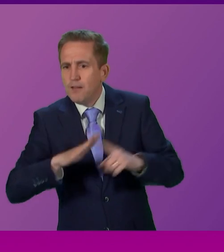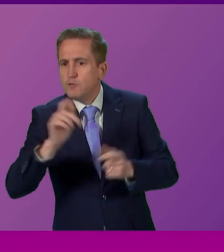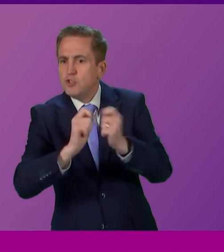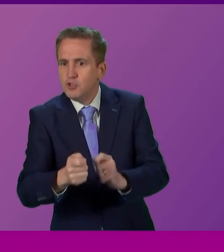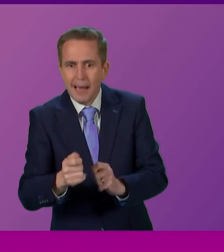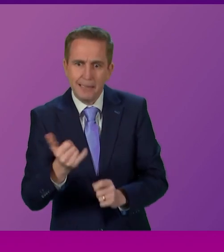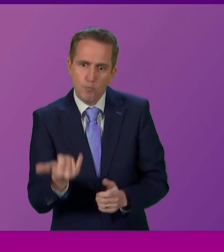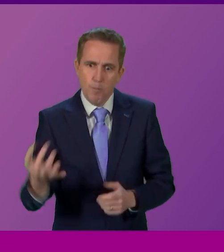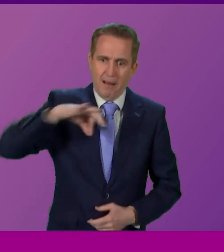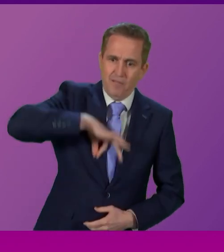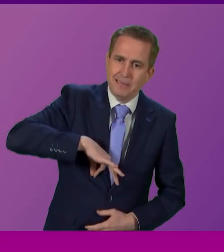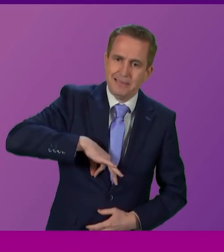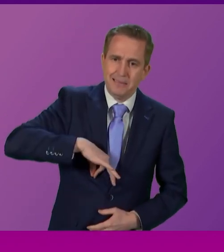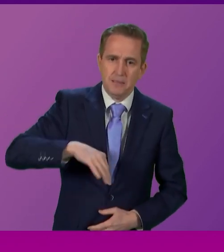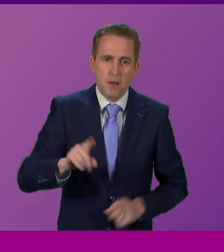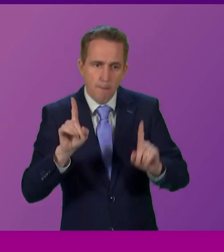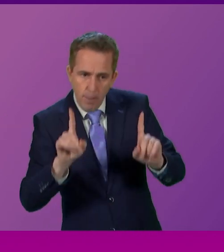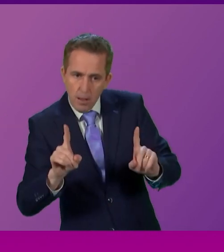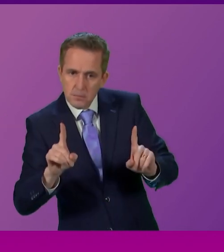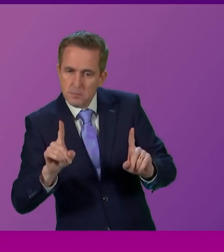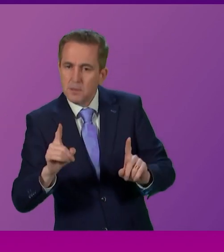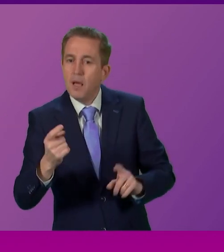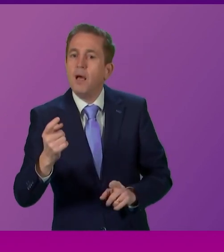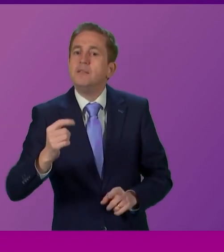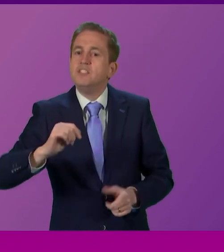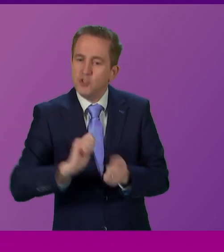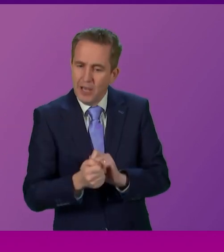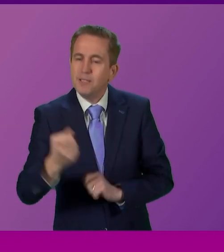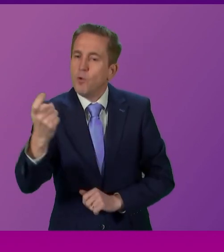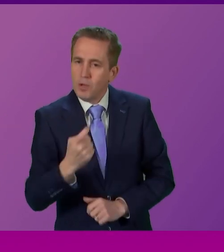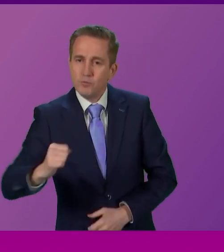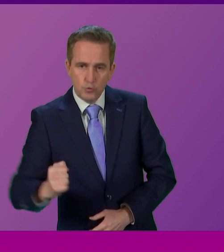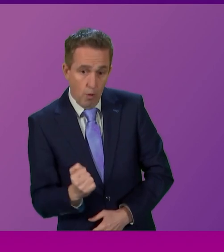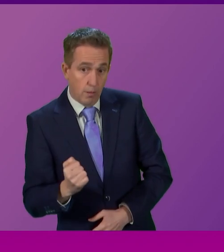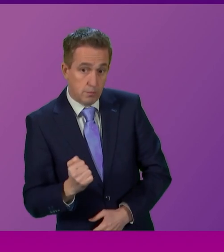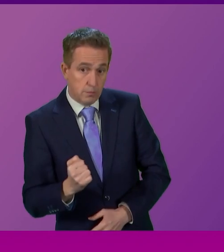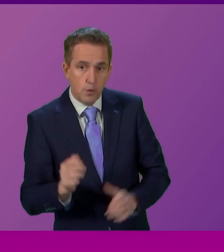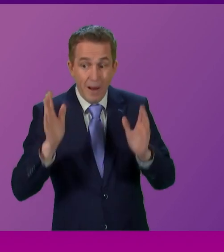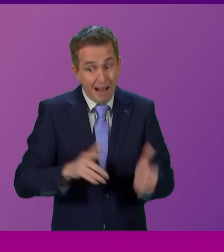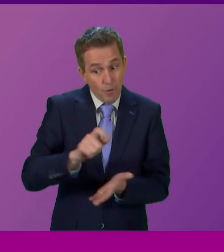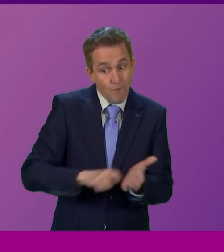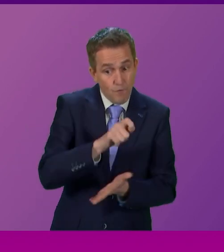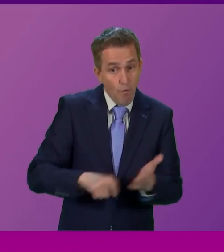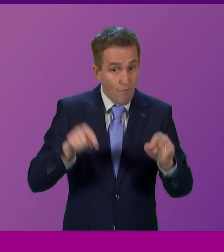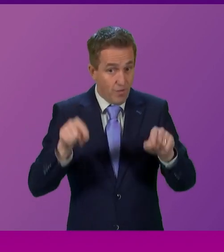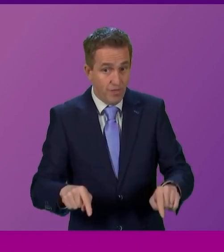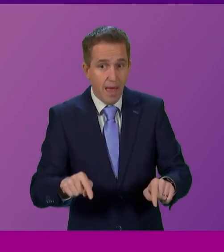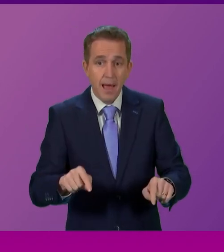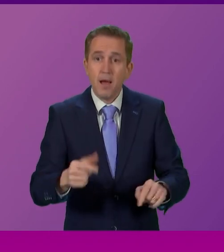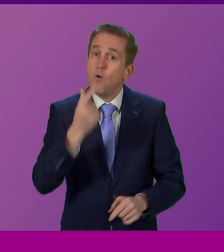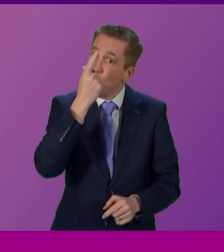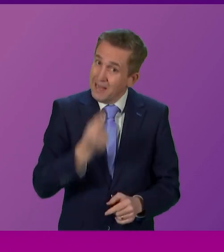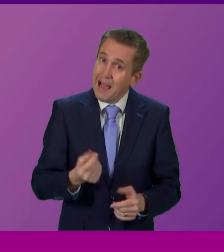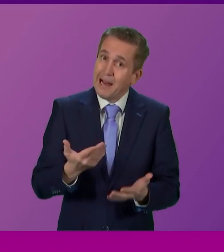let's be clear. There is change coming to Scotland if we choose to vote for it. We can have a more just